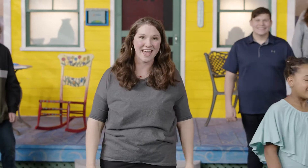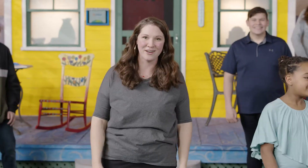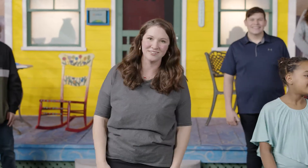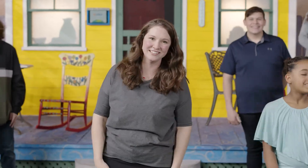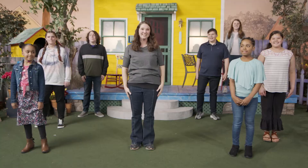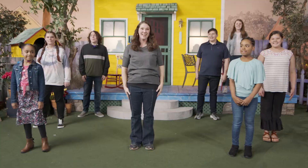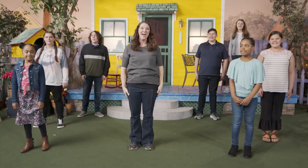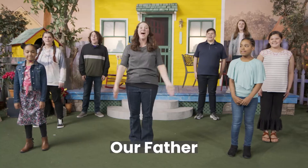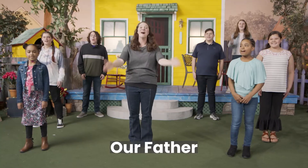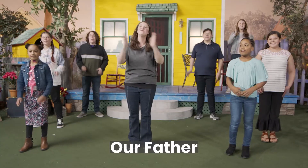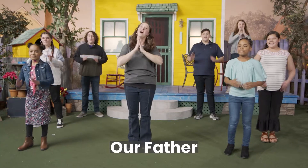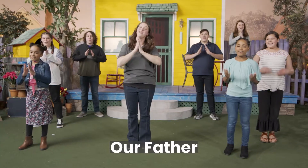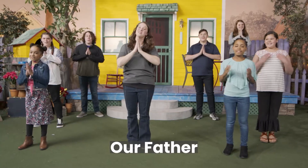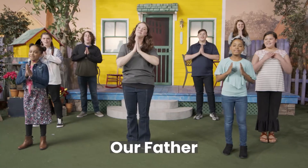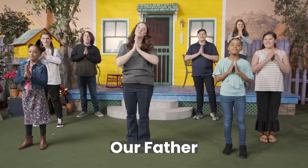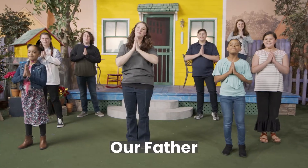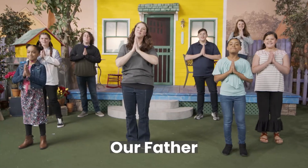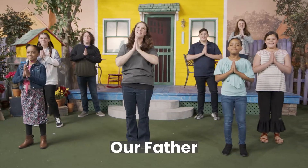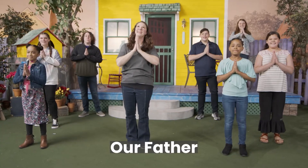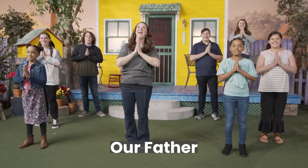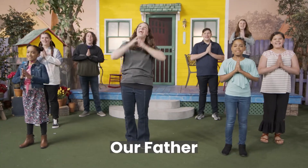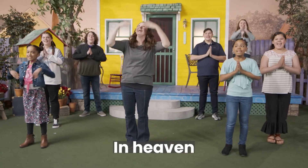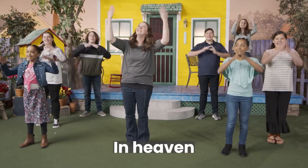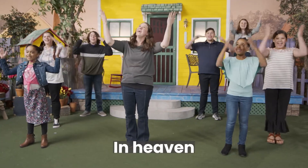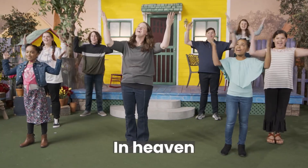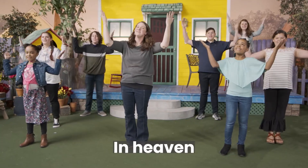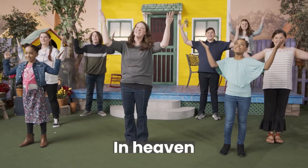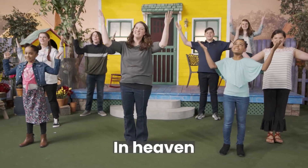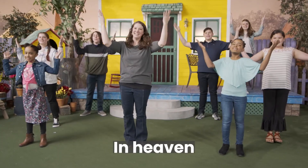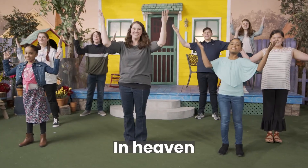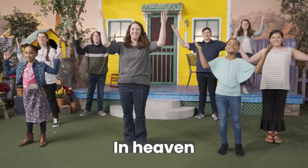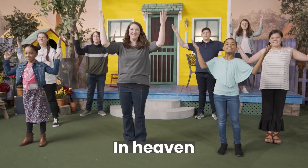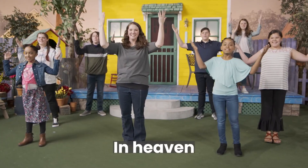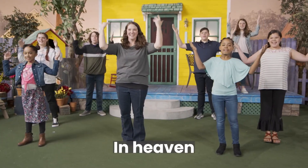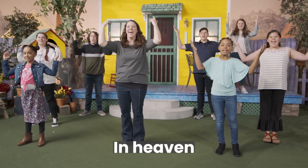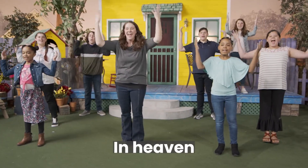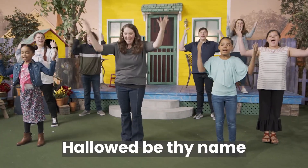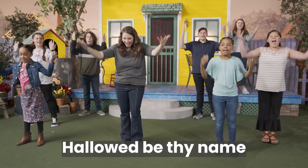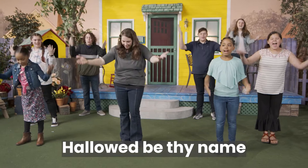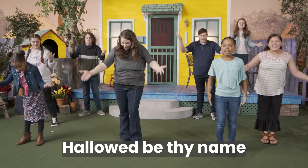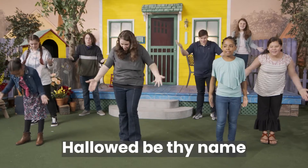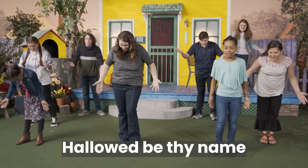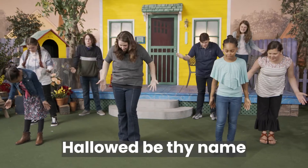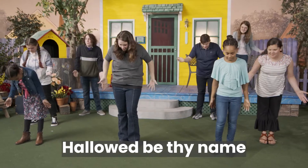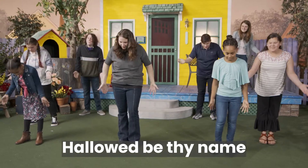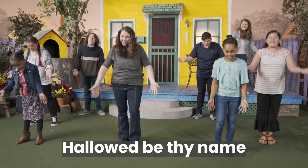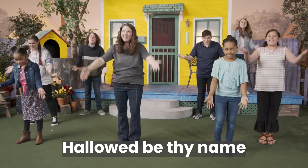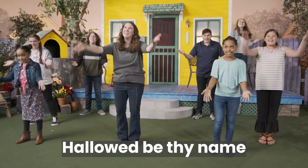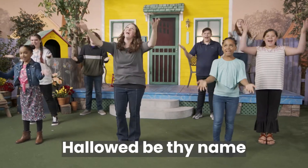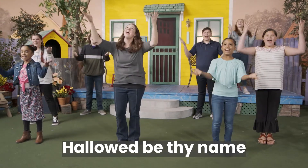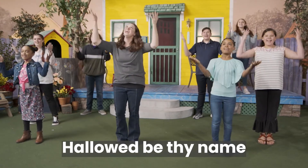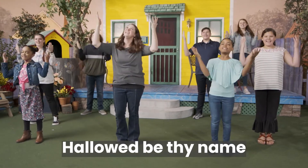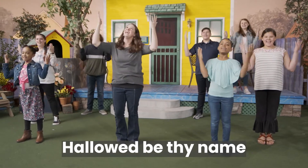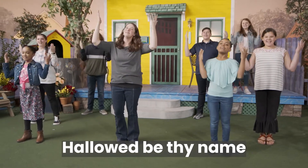now. Our Father in heaven, hallowed be thy name.